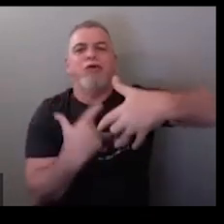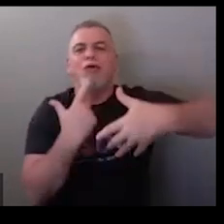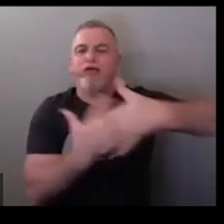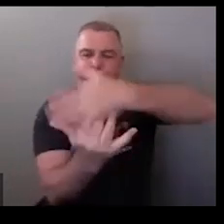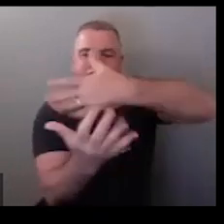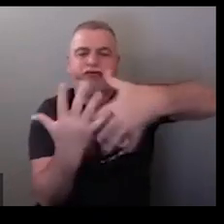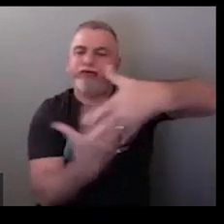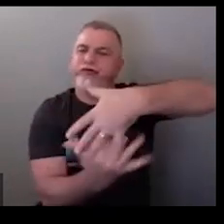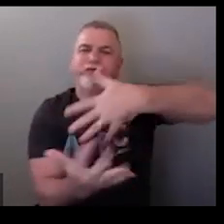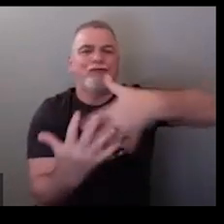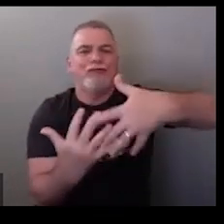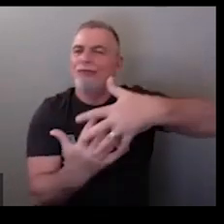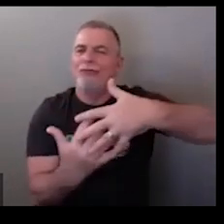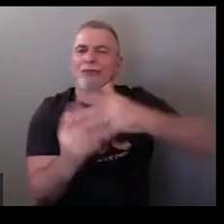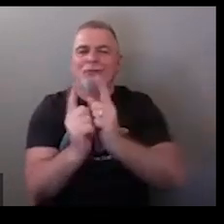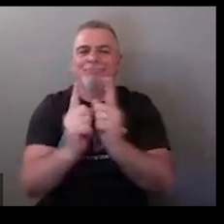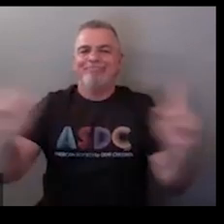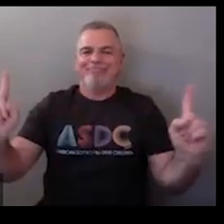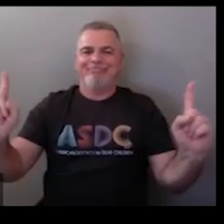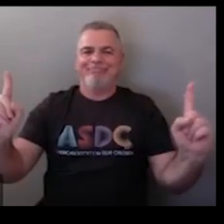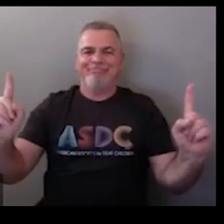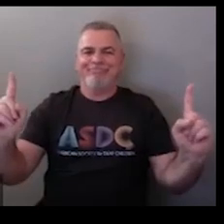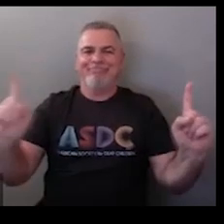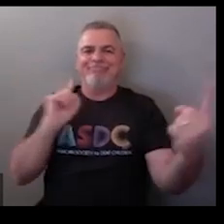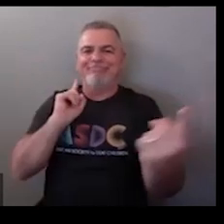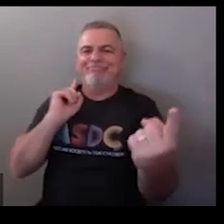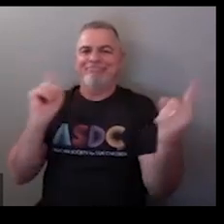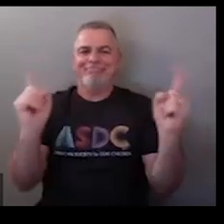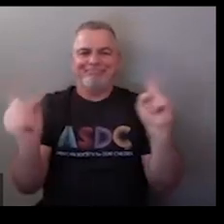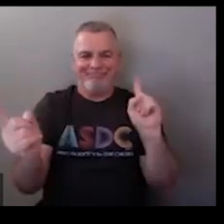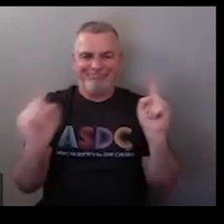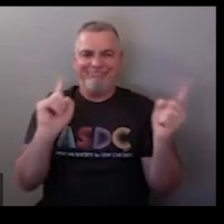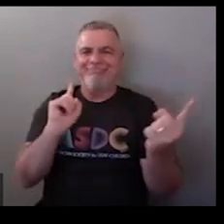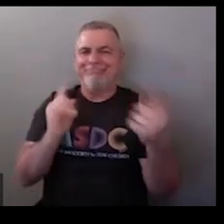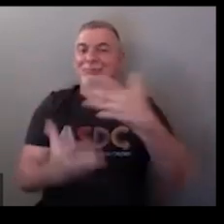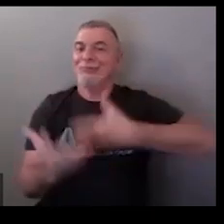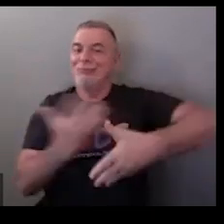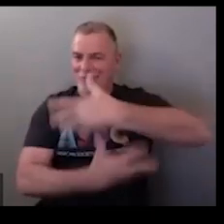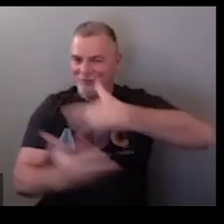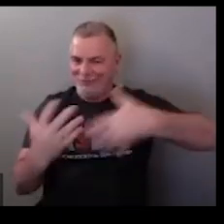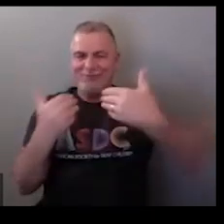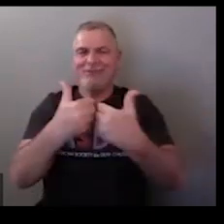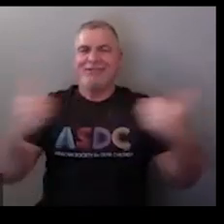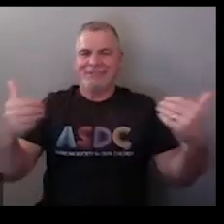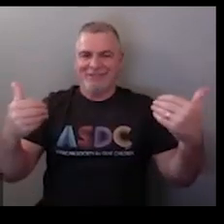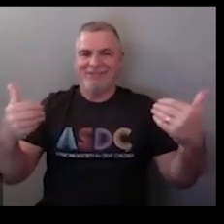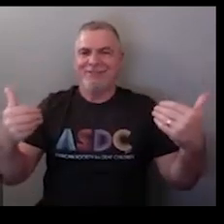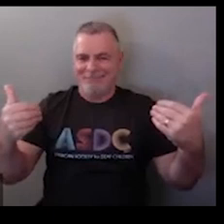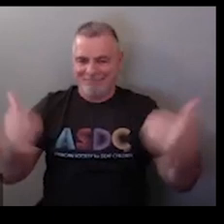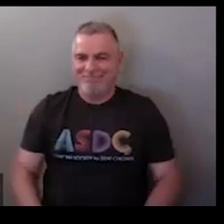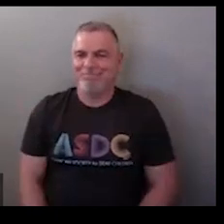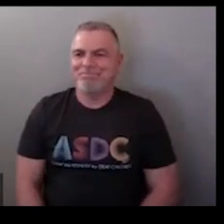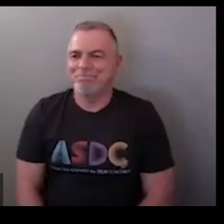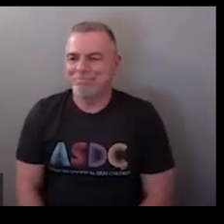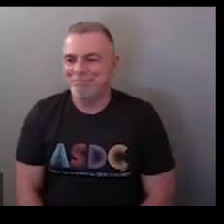so this is social okay notice the non-manual on the mouth and this is distancing